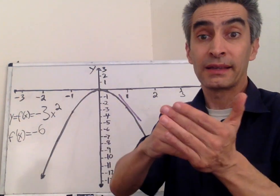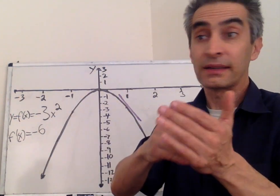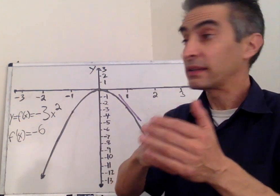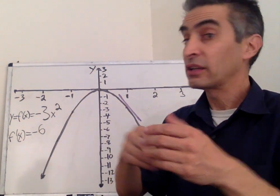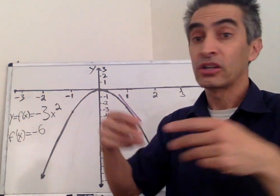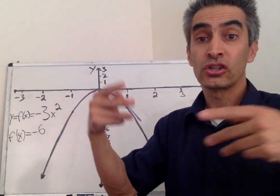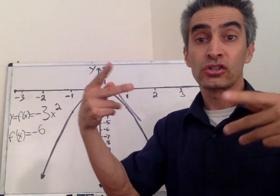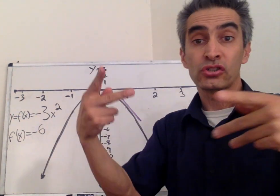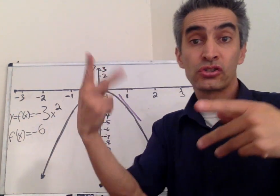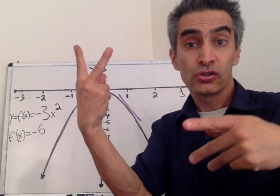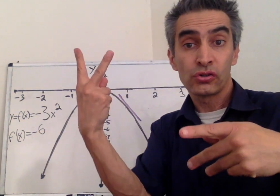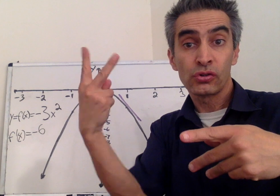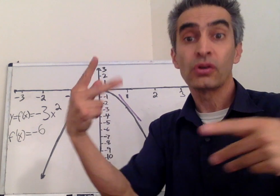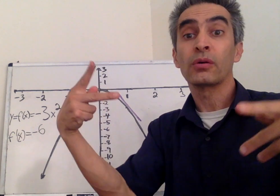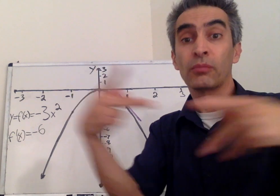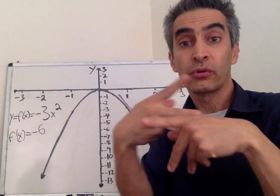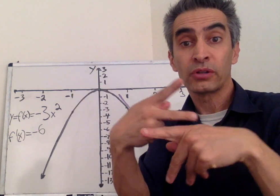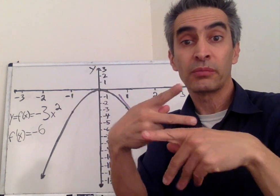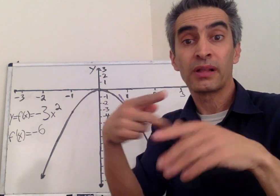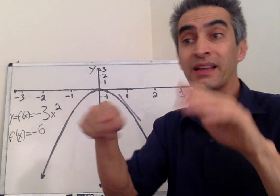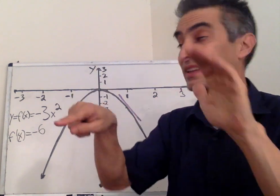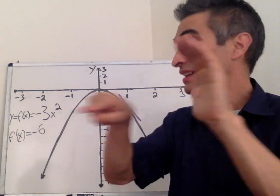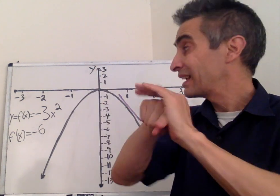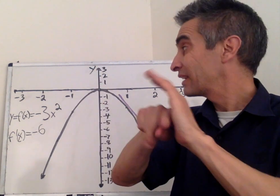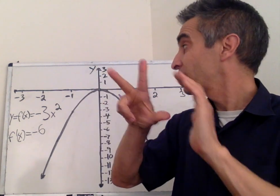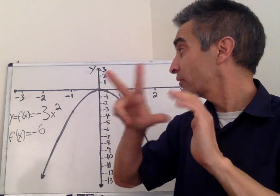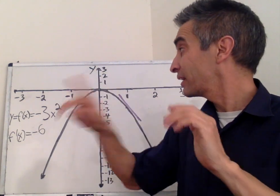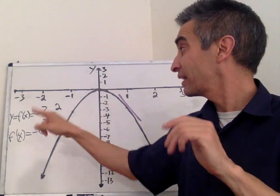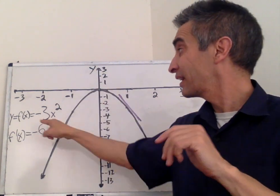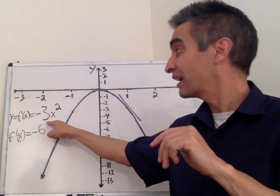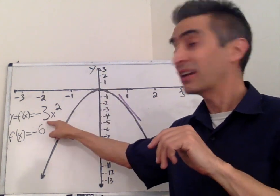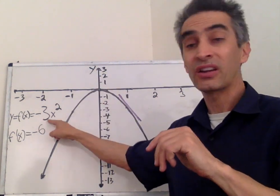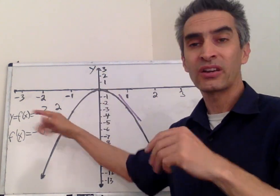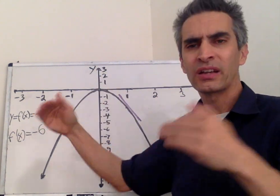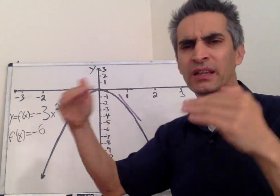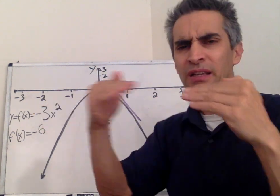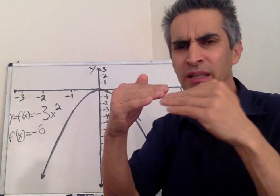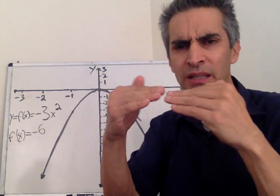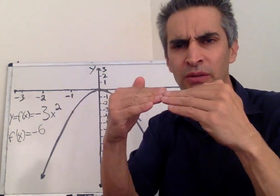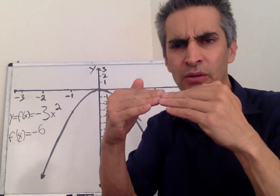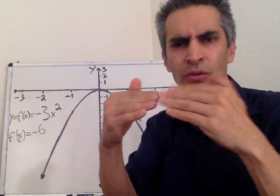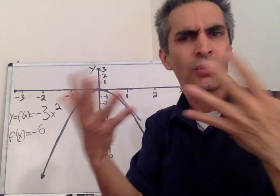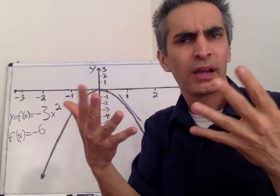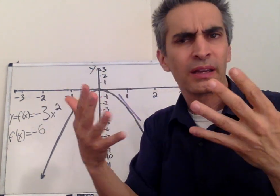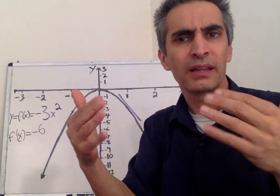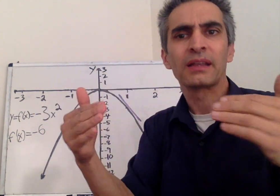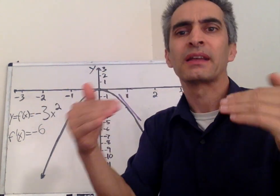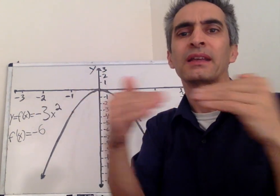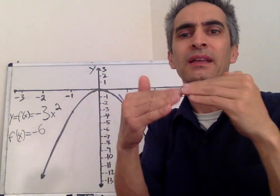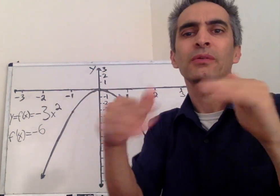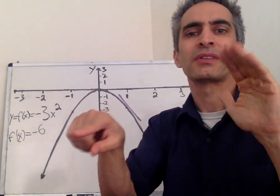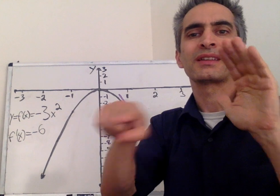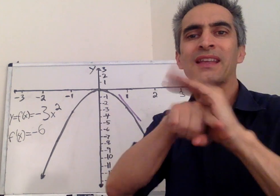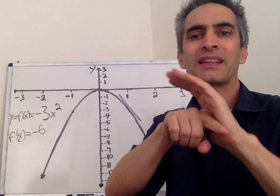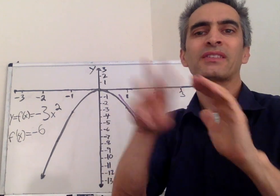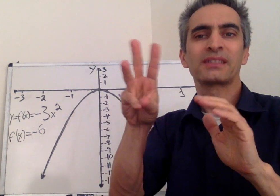Again, 2 times negative 3 equals negative